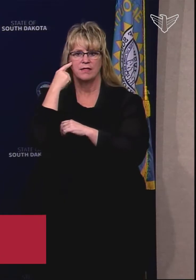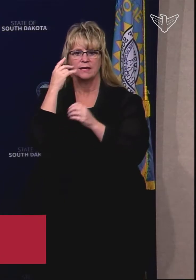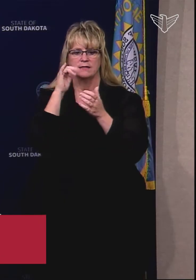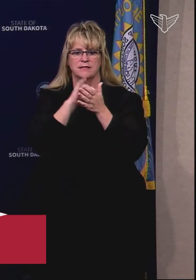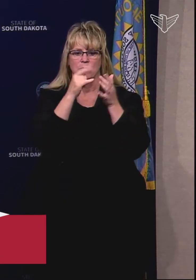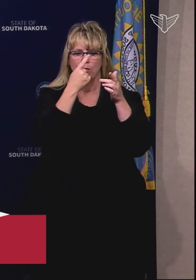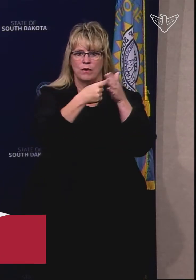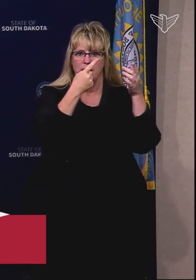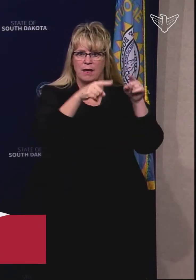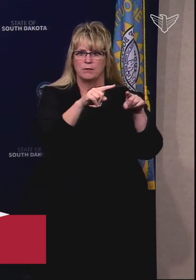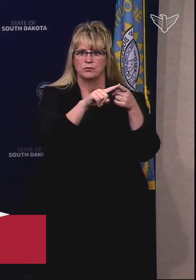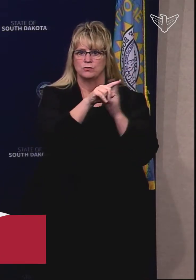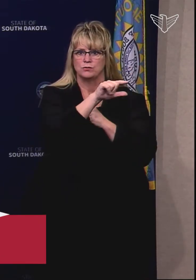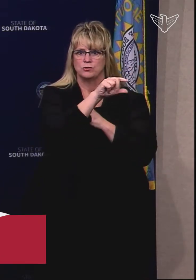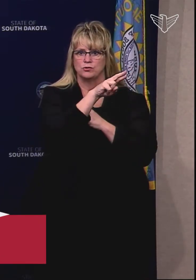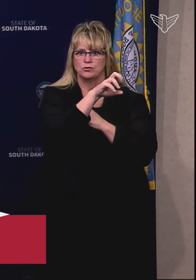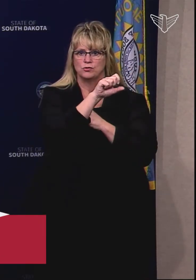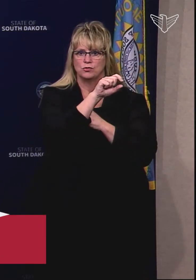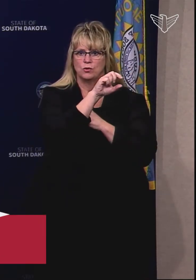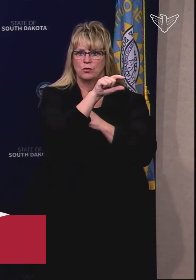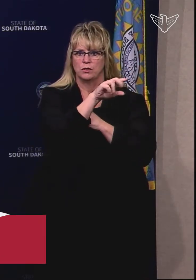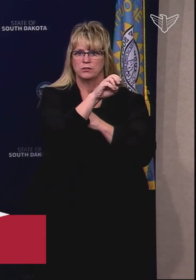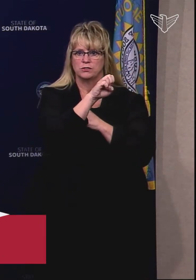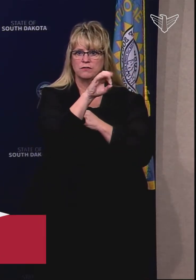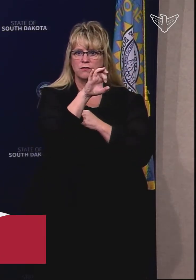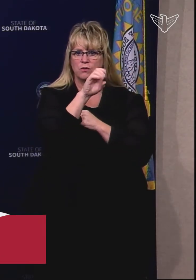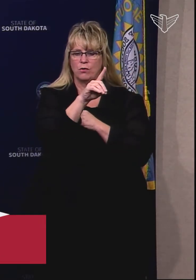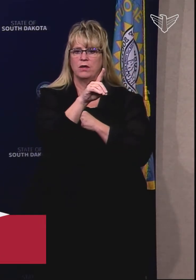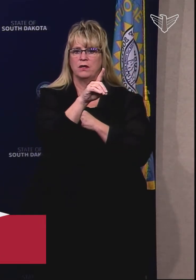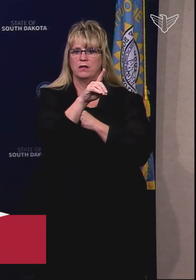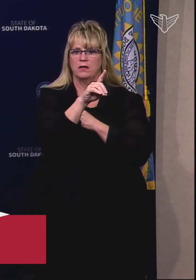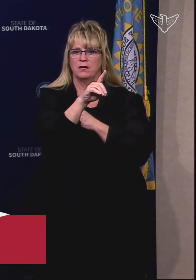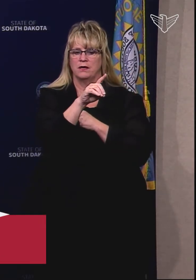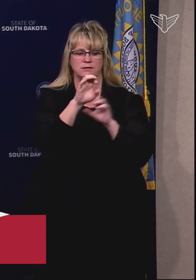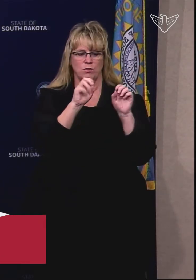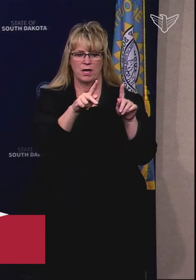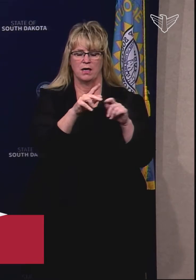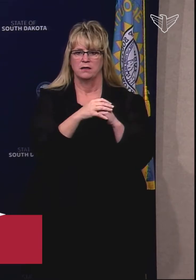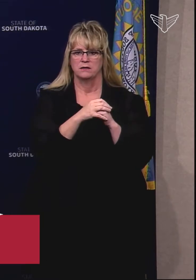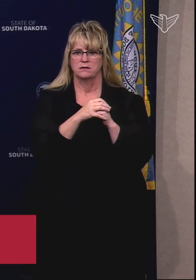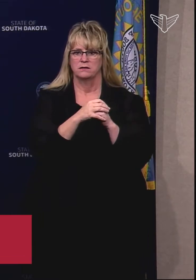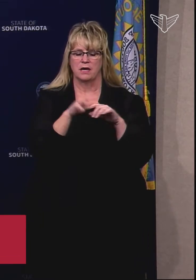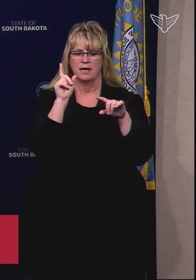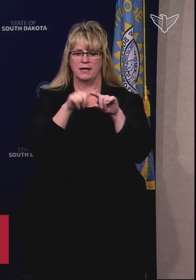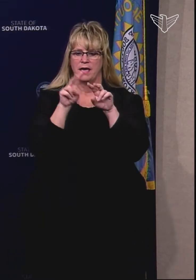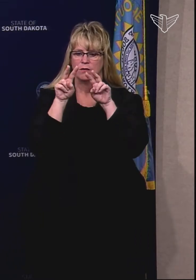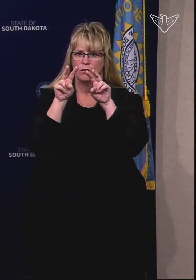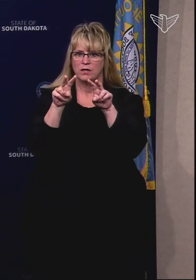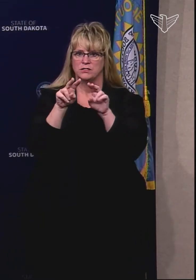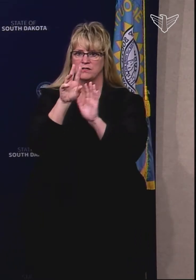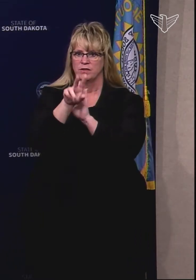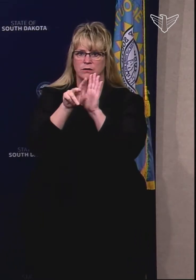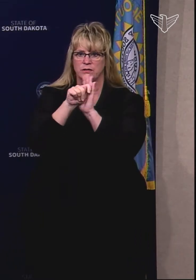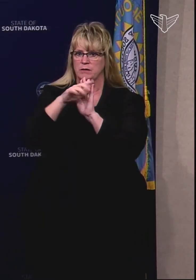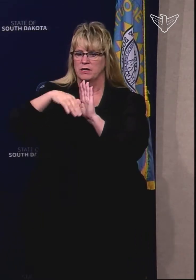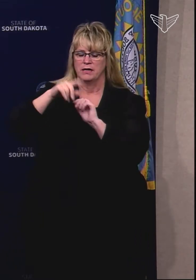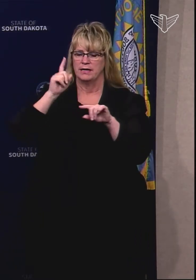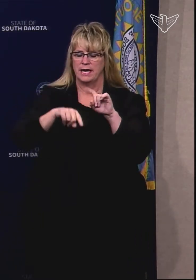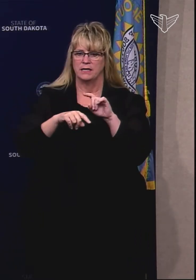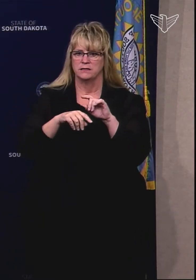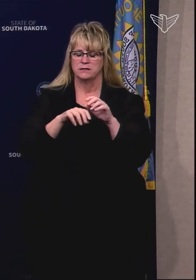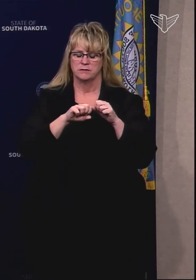was okay. Personally, I haven't even been able to make it through the video yet. It has been gut-wrenching to watch.